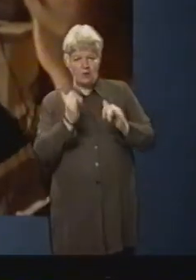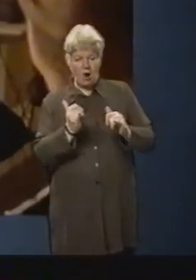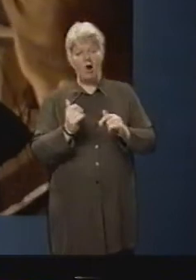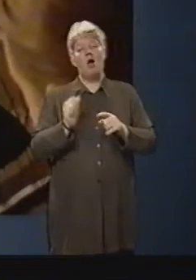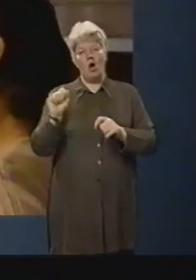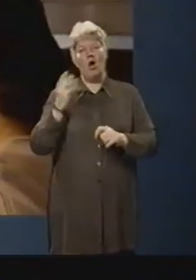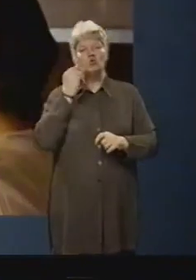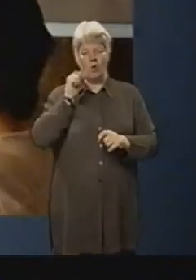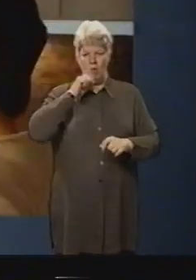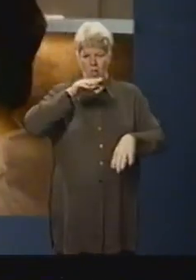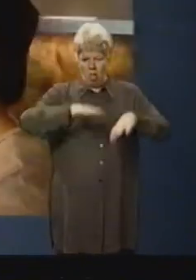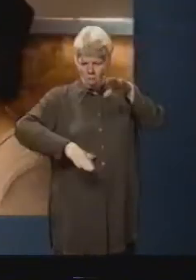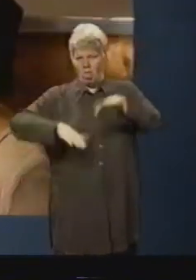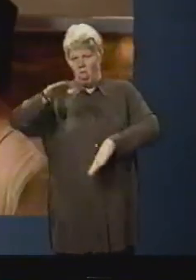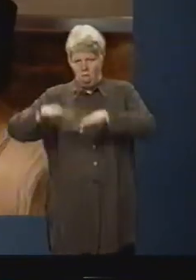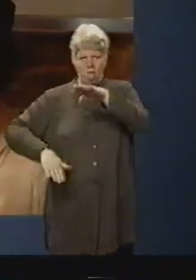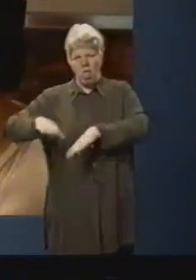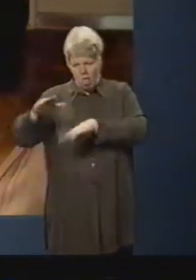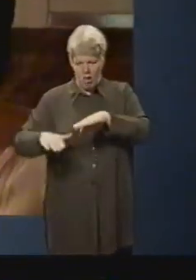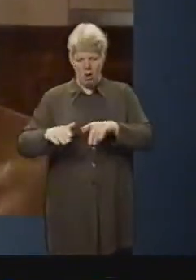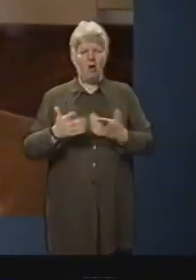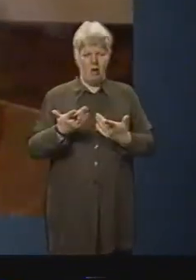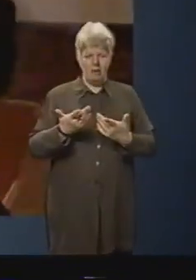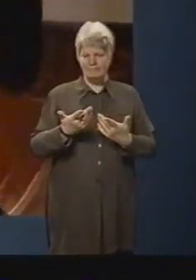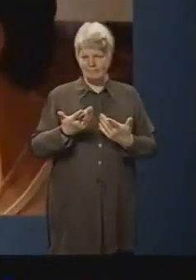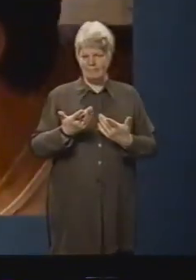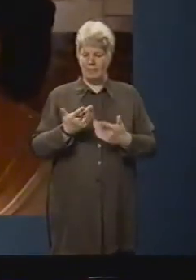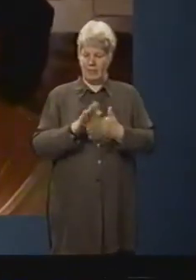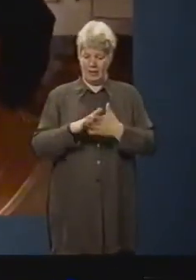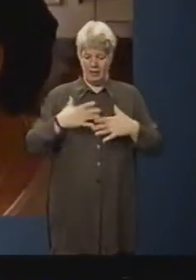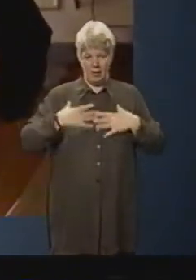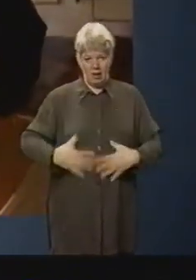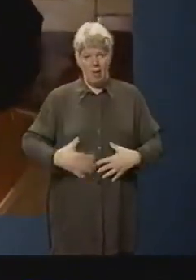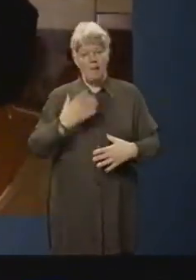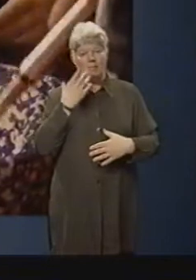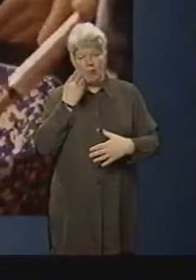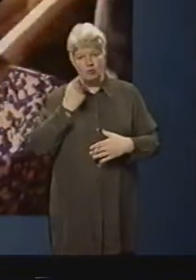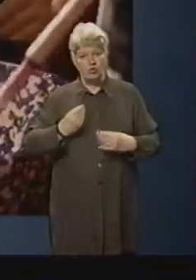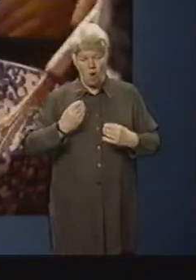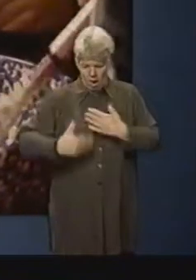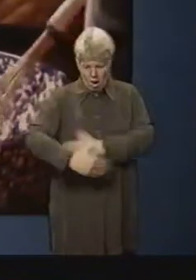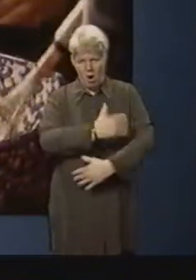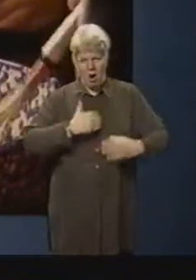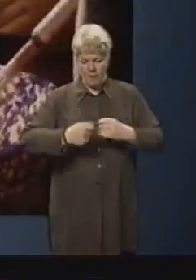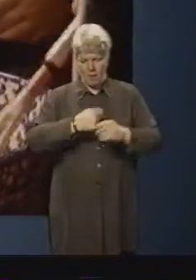levels will inevitably see-saw up and down. These fluctuations in her blood sugar mean she's at risk of having serious long-term problems like